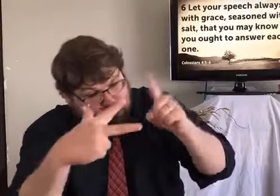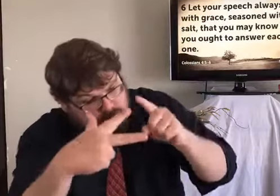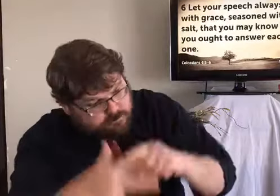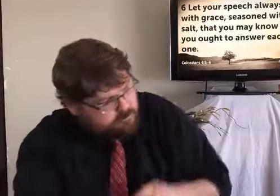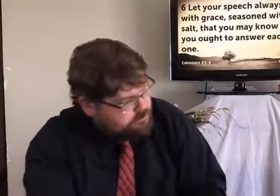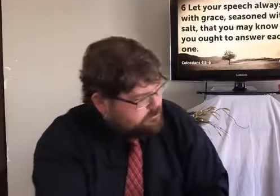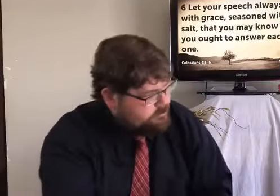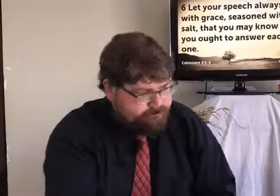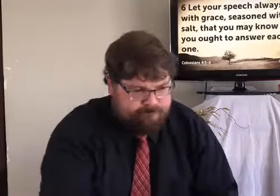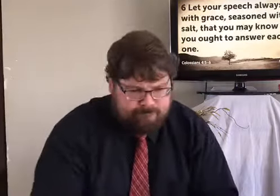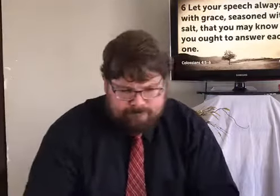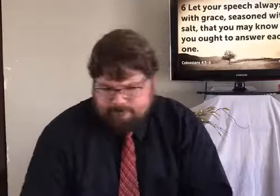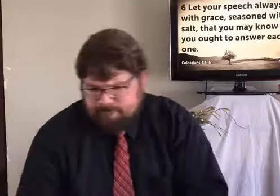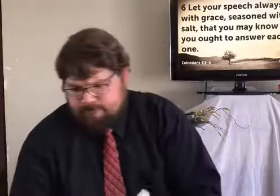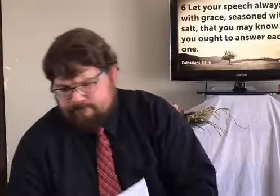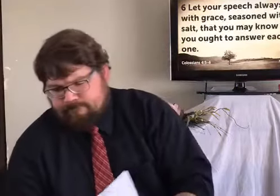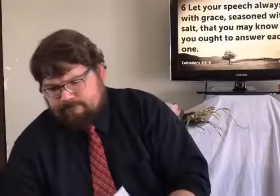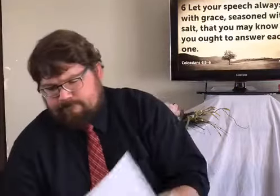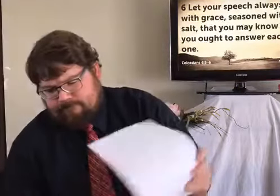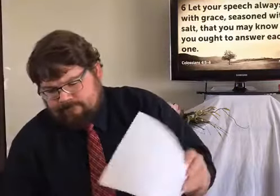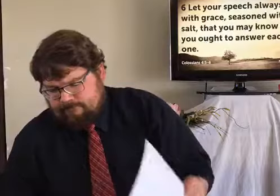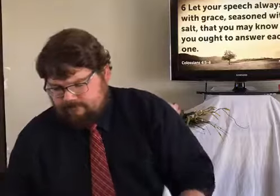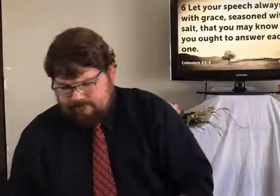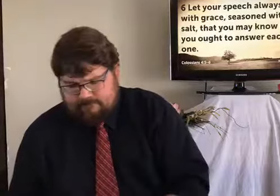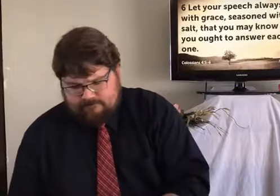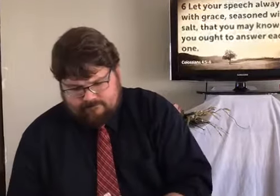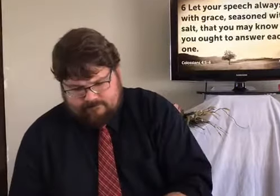wisdom and you season your speech with grace.